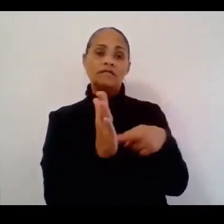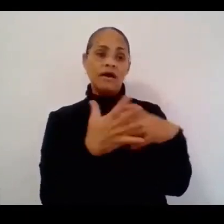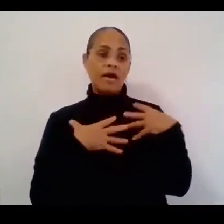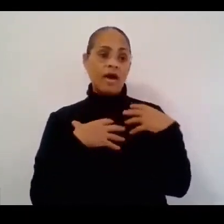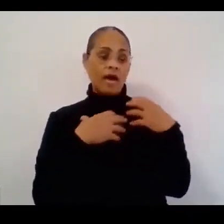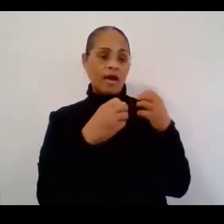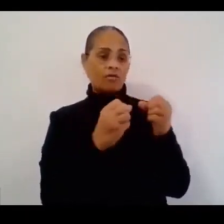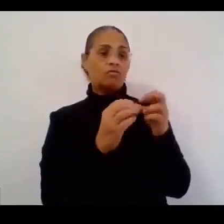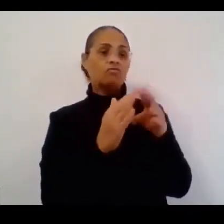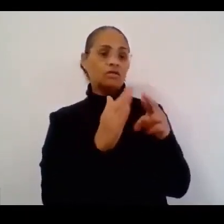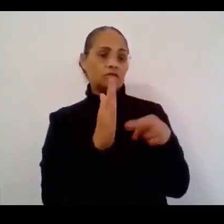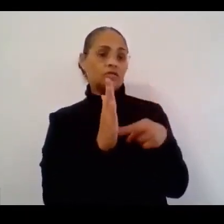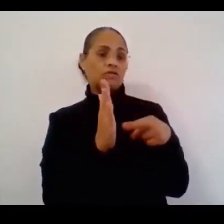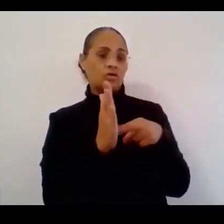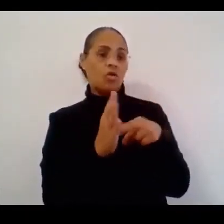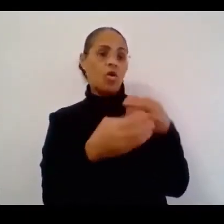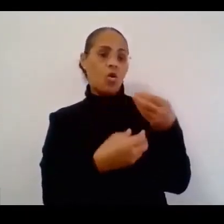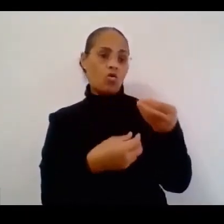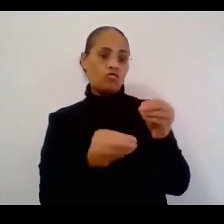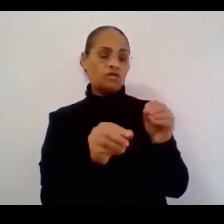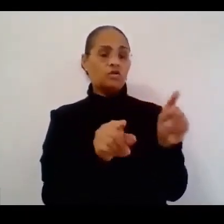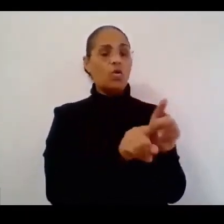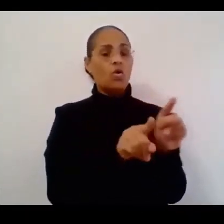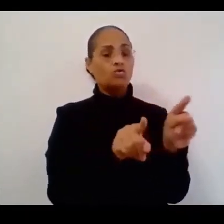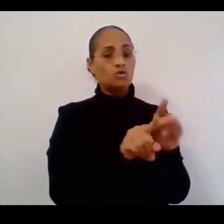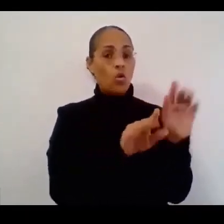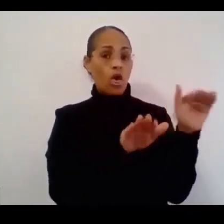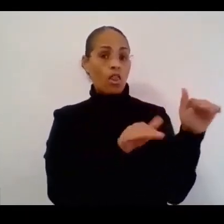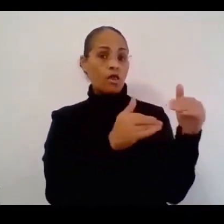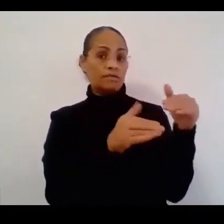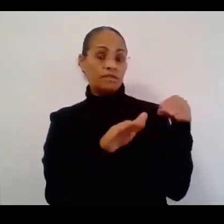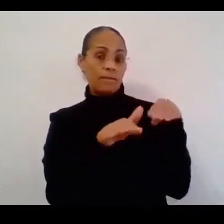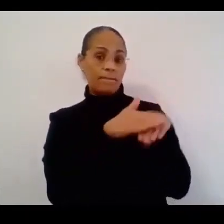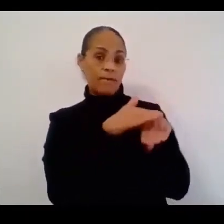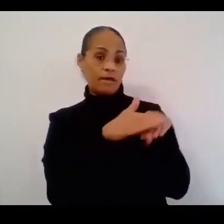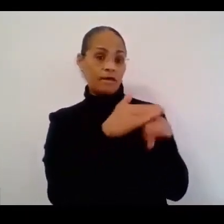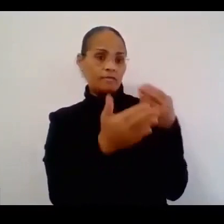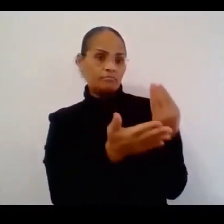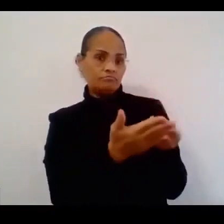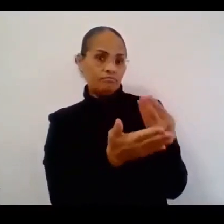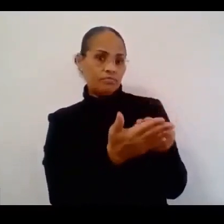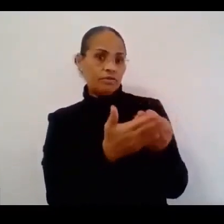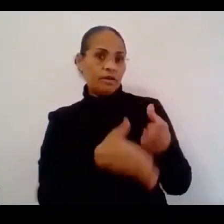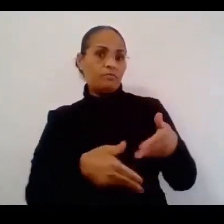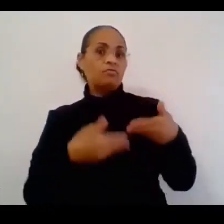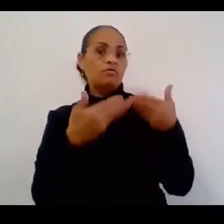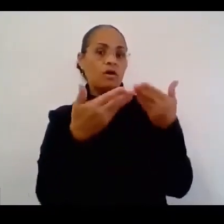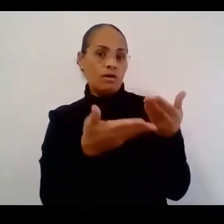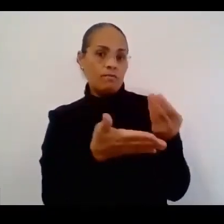professional's office. Additionally, there will be limited banking services that will be able to provide.